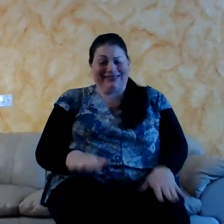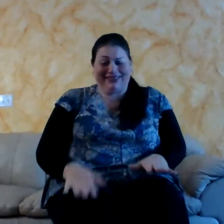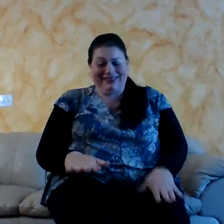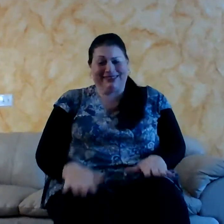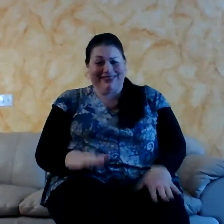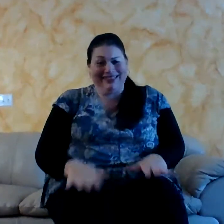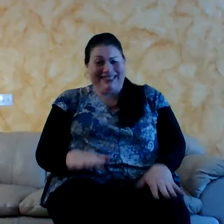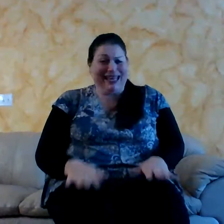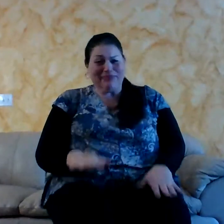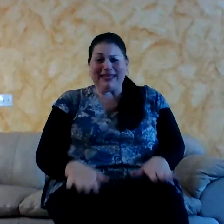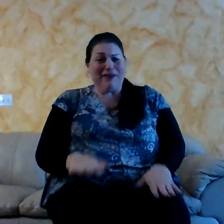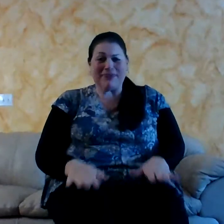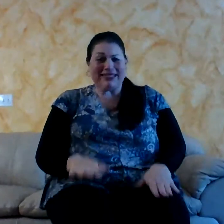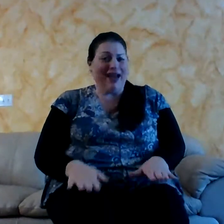Step, step.